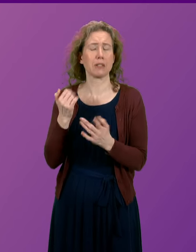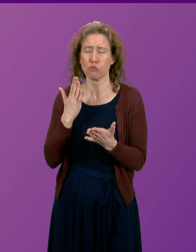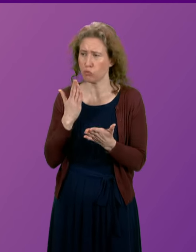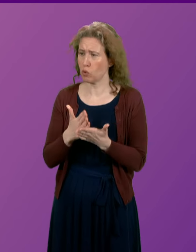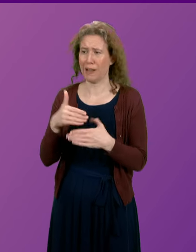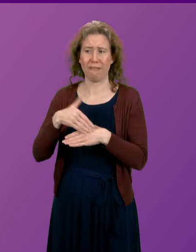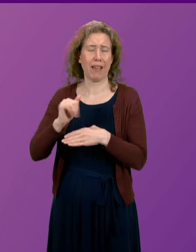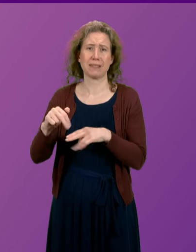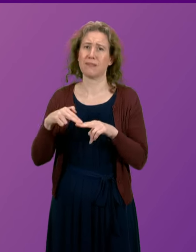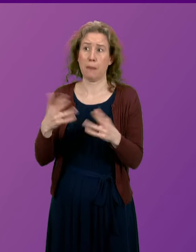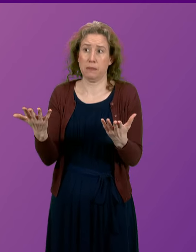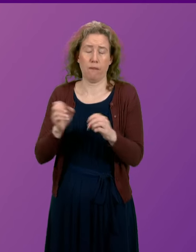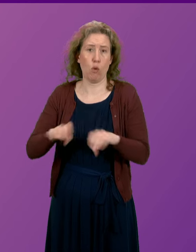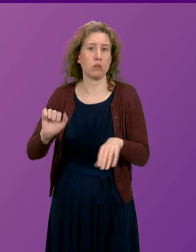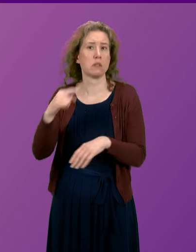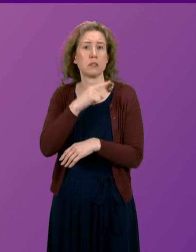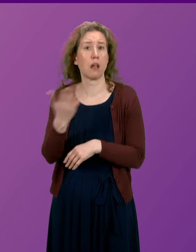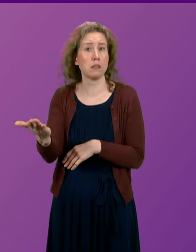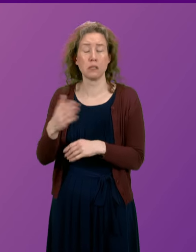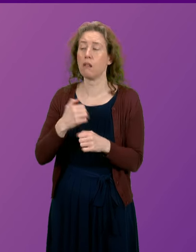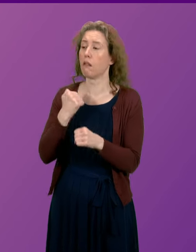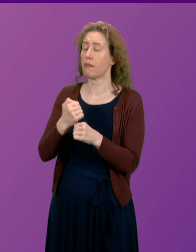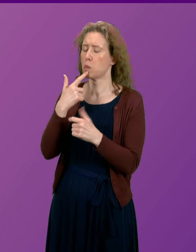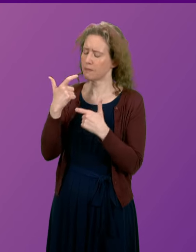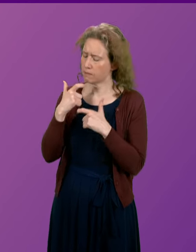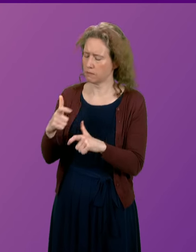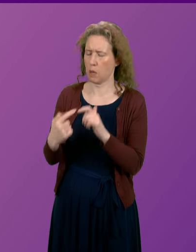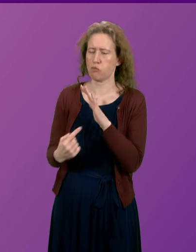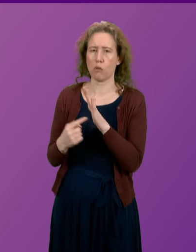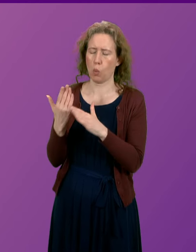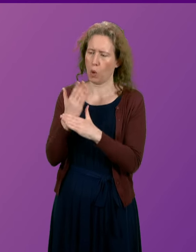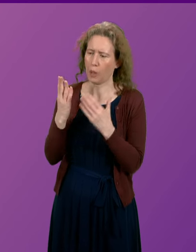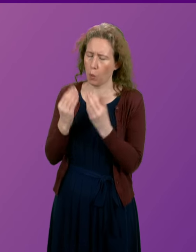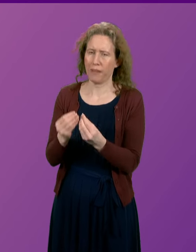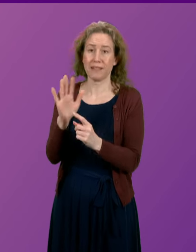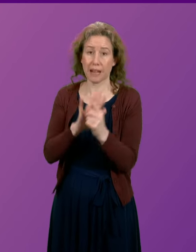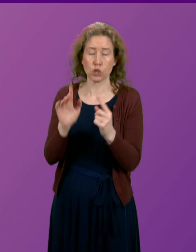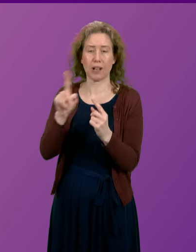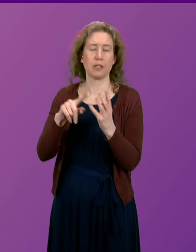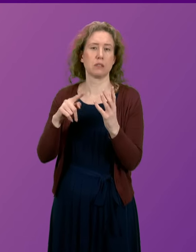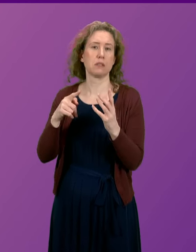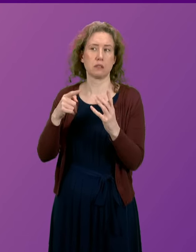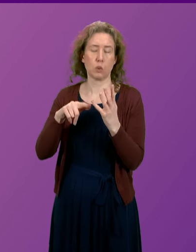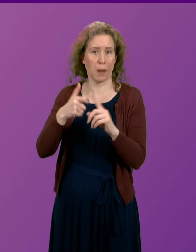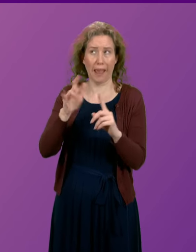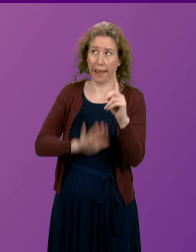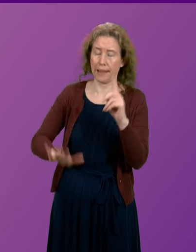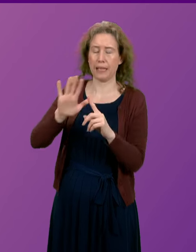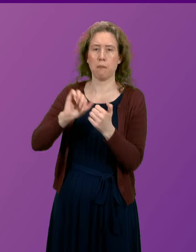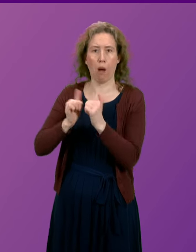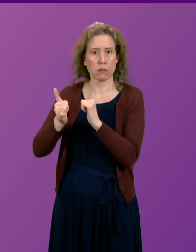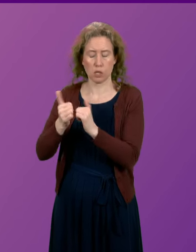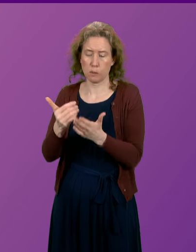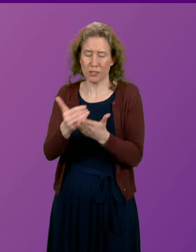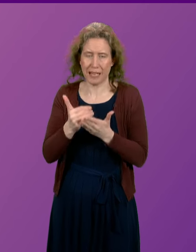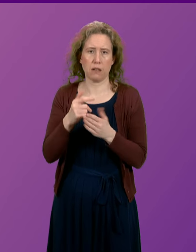family. The Government will continue to prioritise working closely with national and UK partners to protect children and young people from